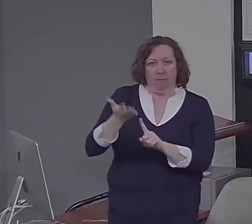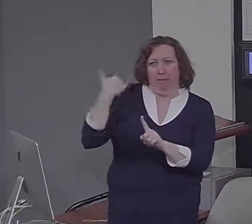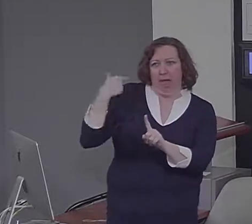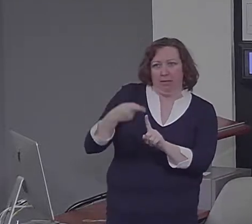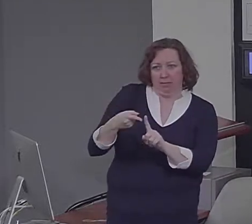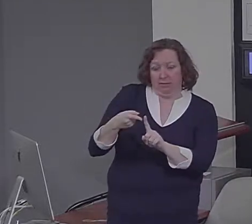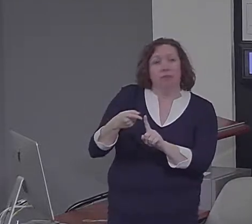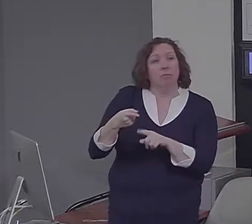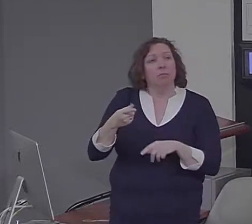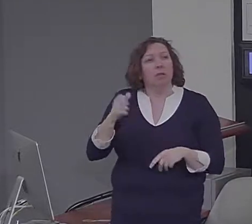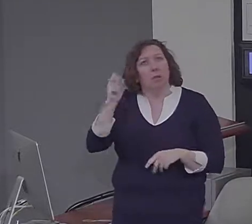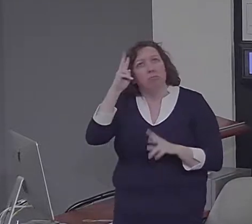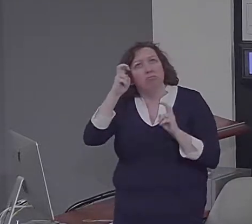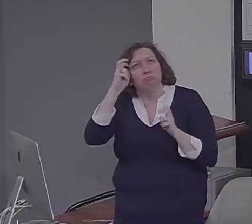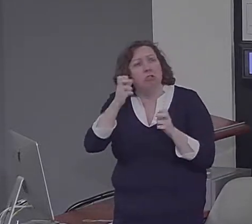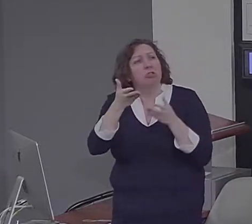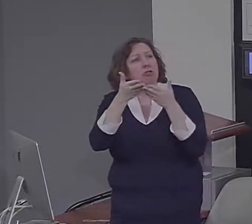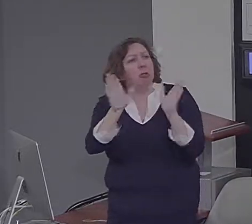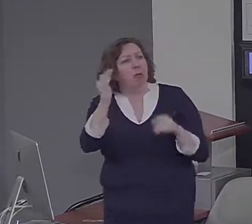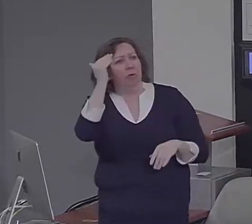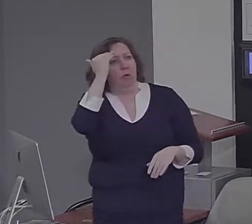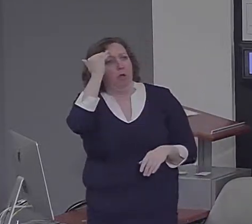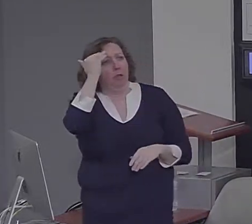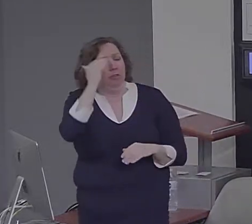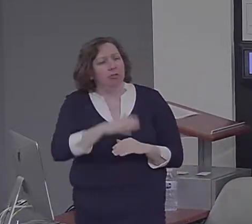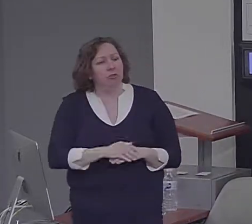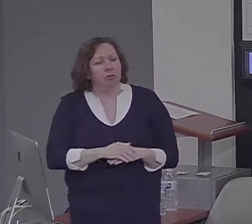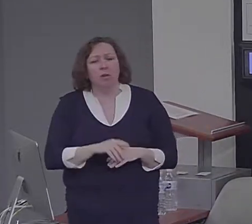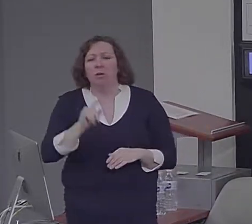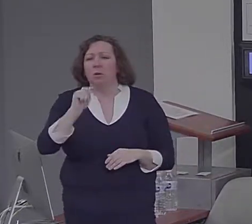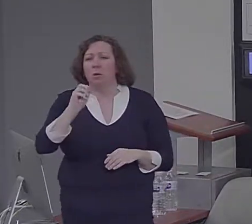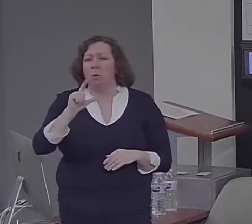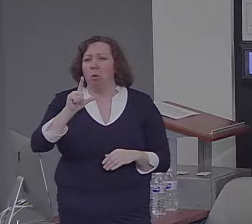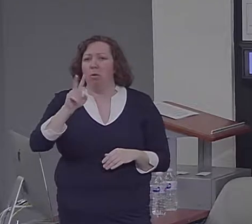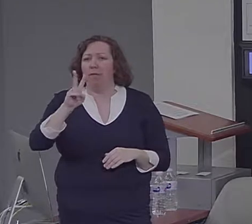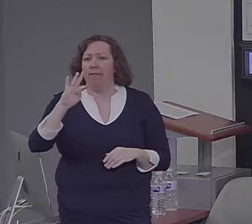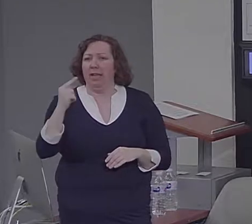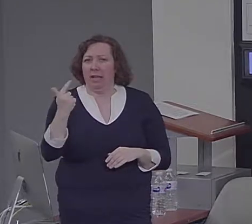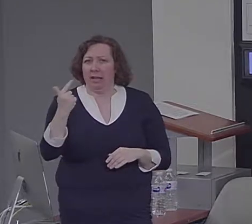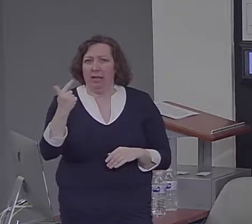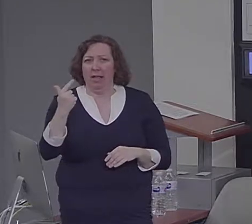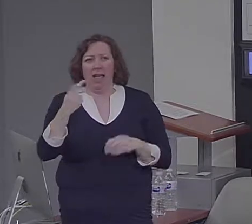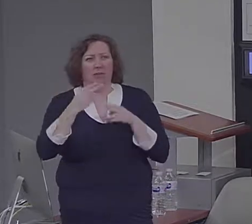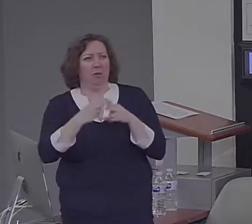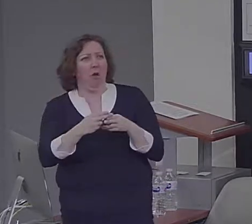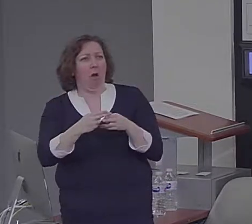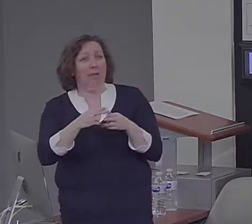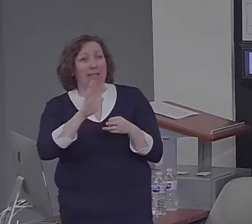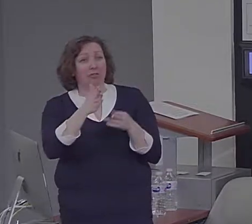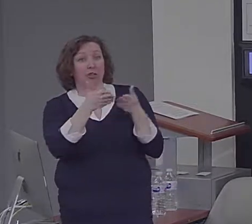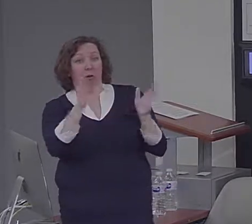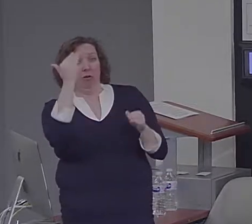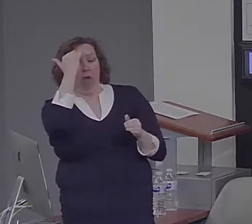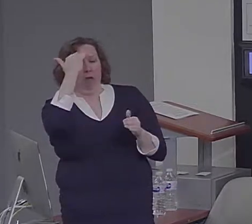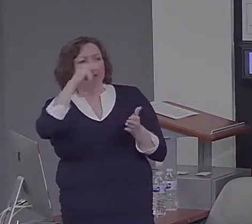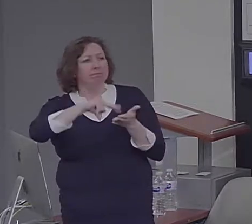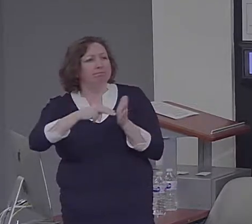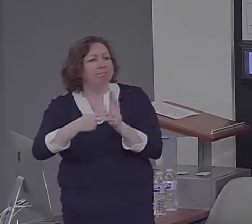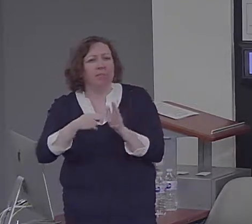knowledge, what Tolving and others have referred to as semantic memory. So he knew that Paris was the capital of France, for